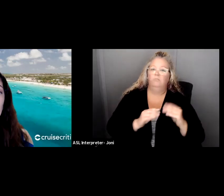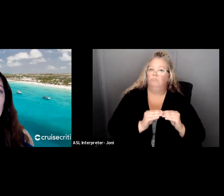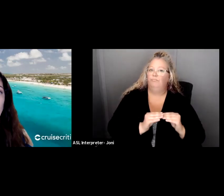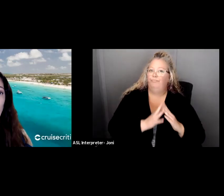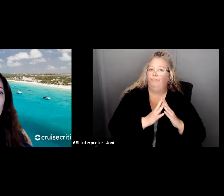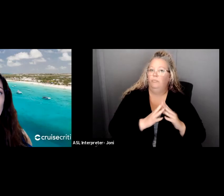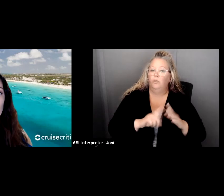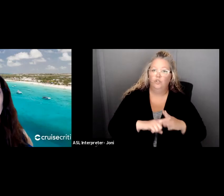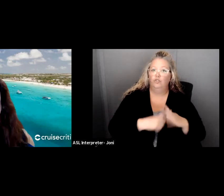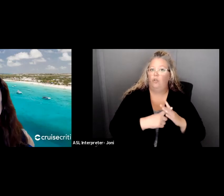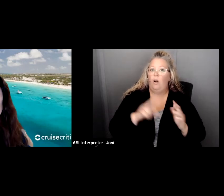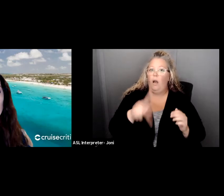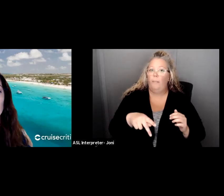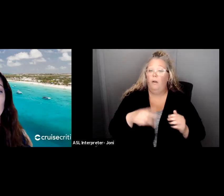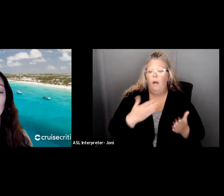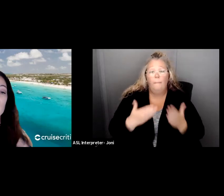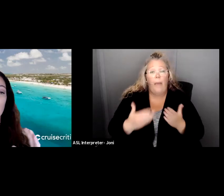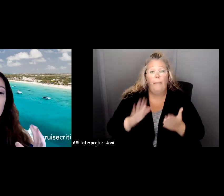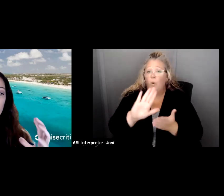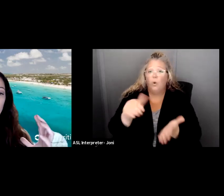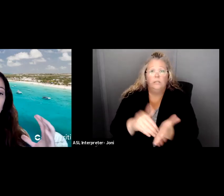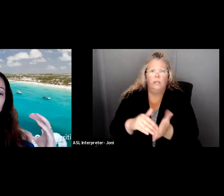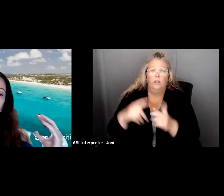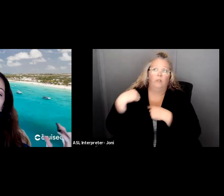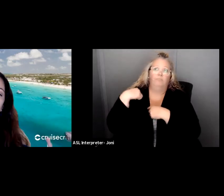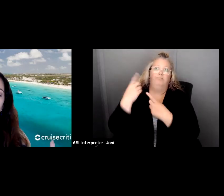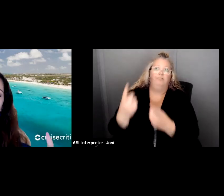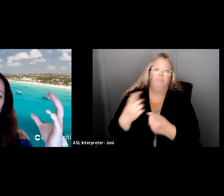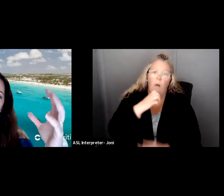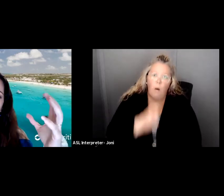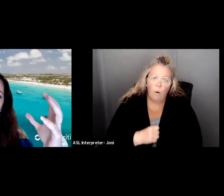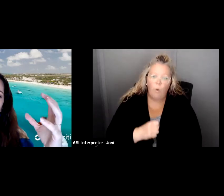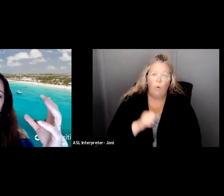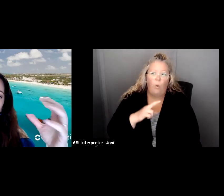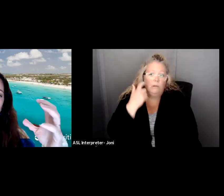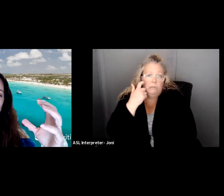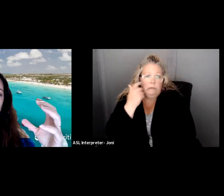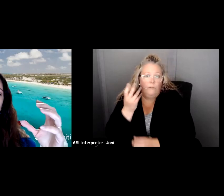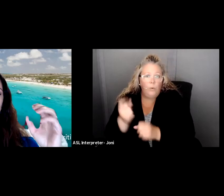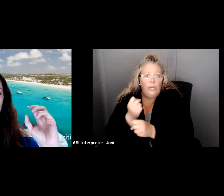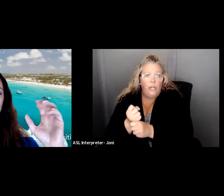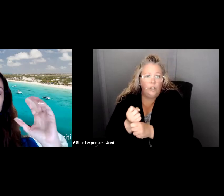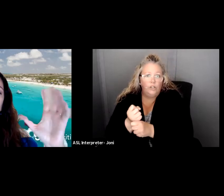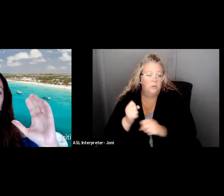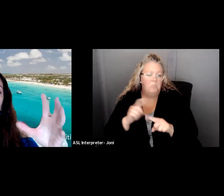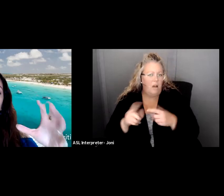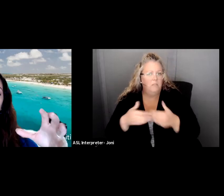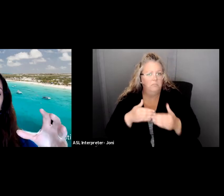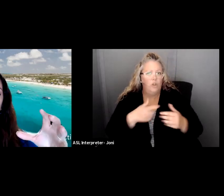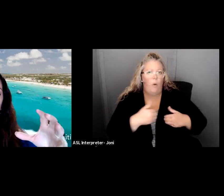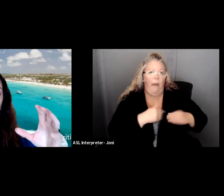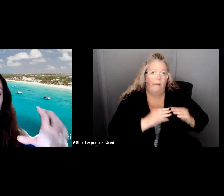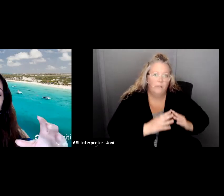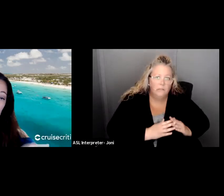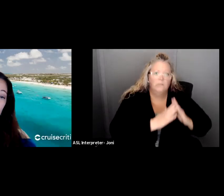you know, decades old or it may just be a few years. But we're going to have that startup time. And that's when you do your core